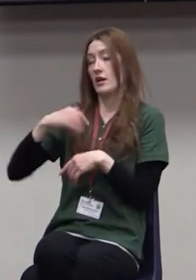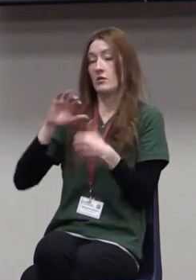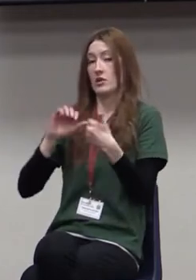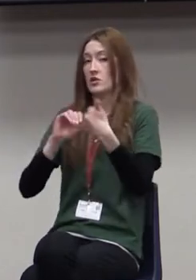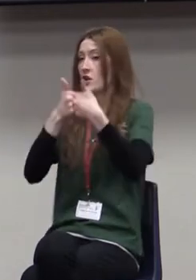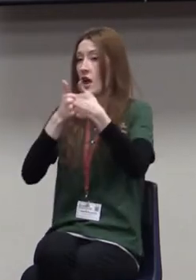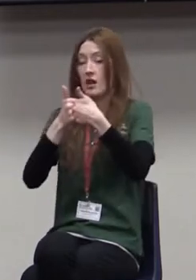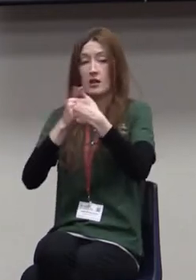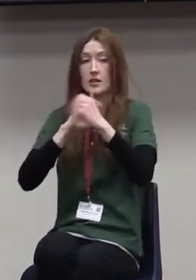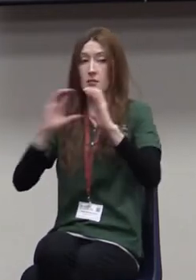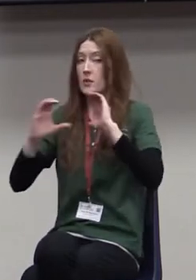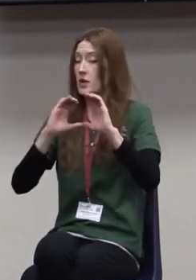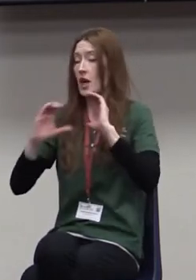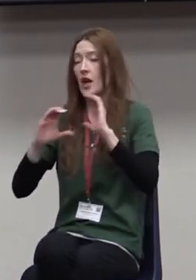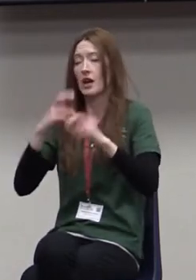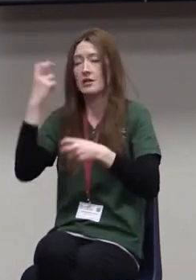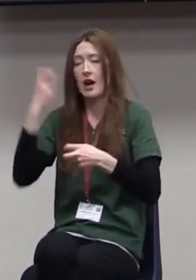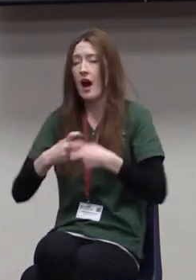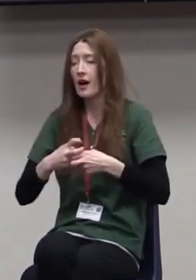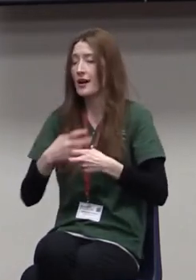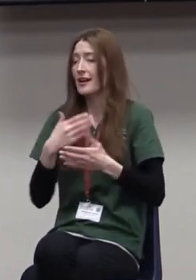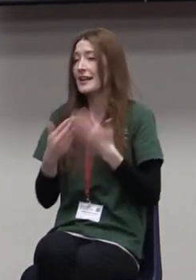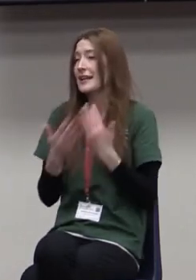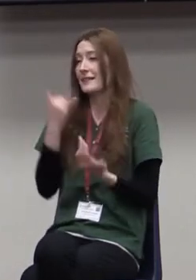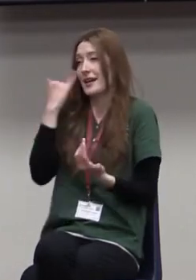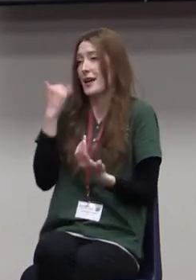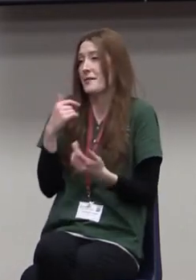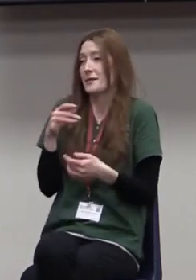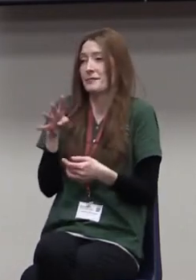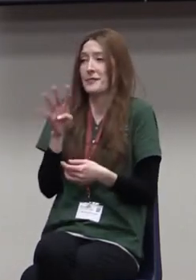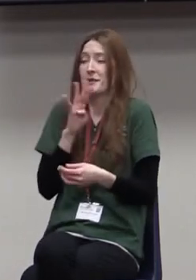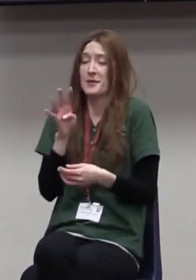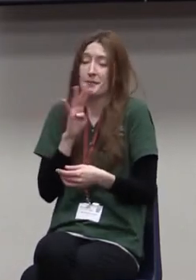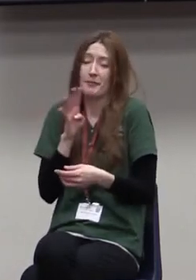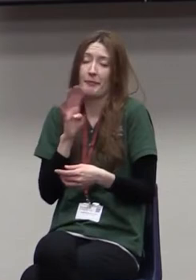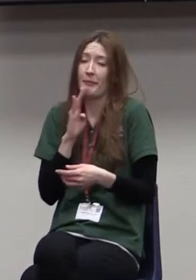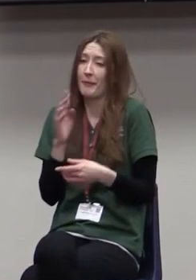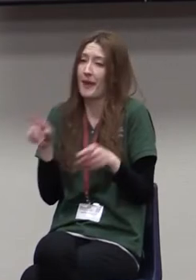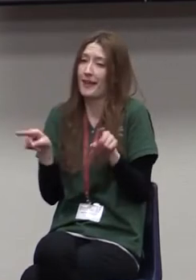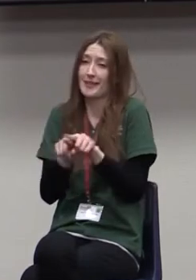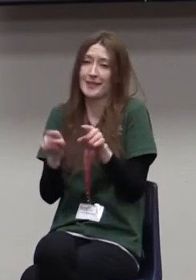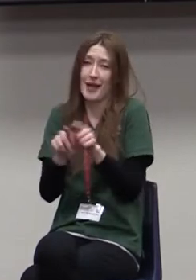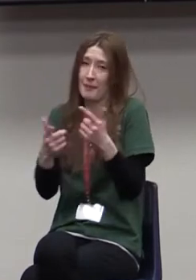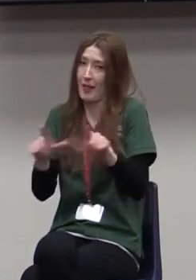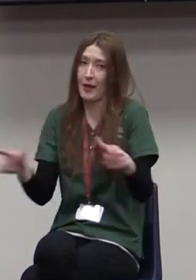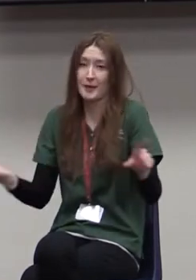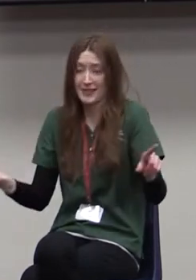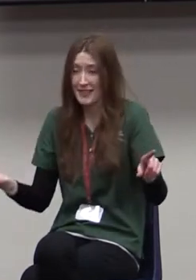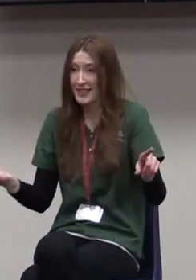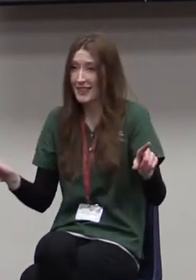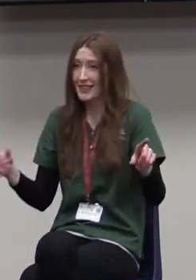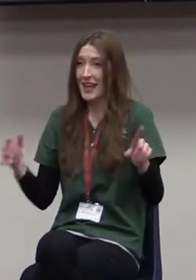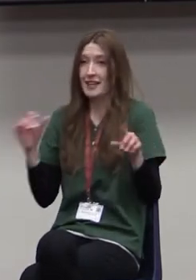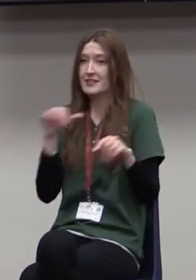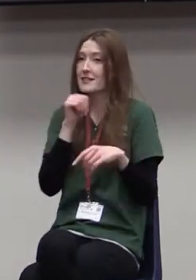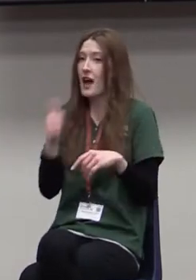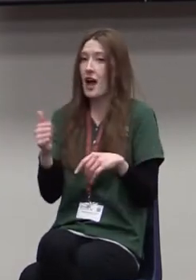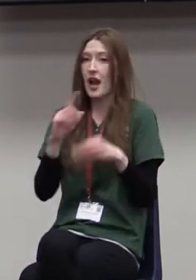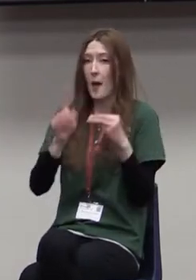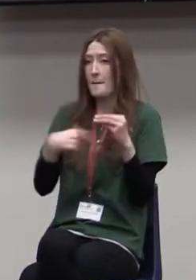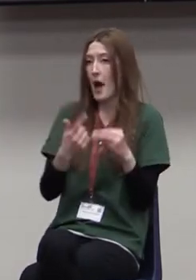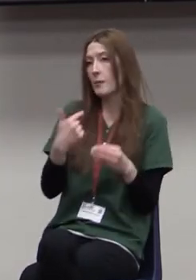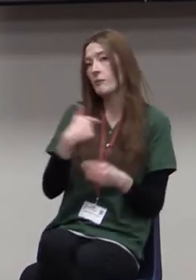we speak the same language. Because it's really not about me speaking and you hearing. It's about you